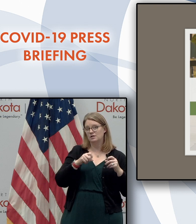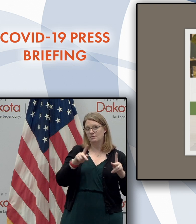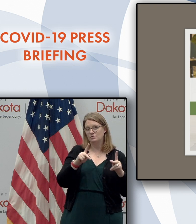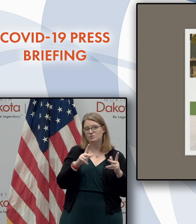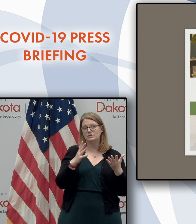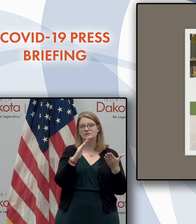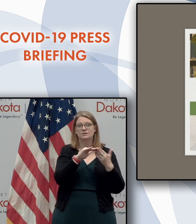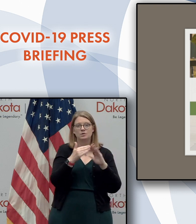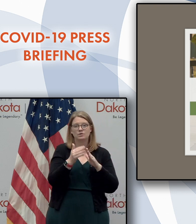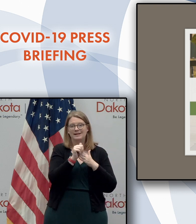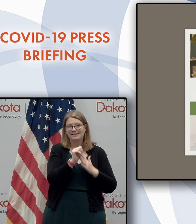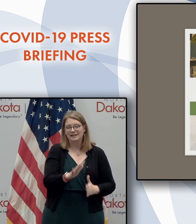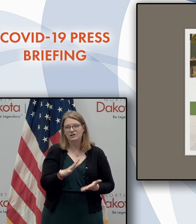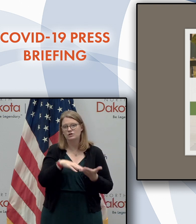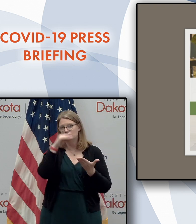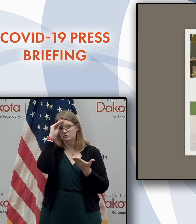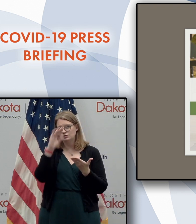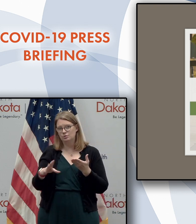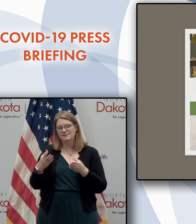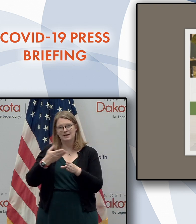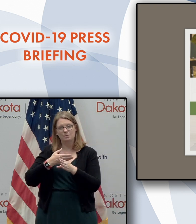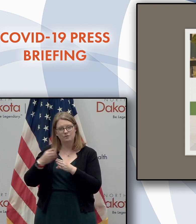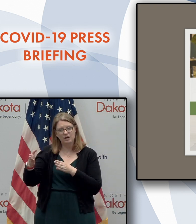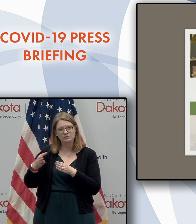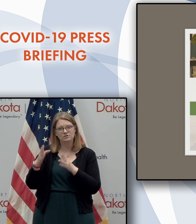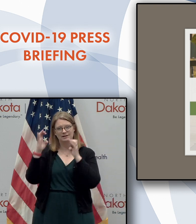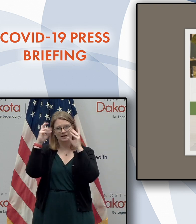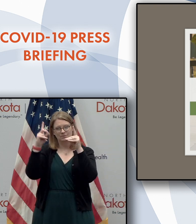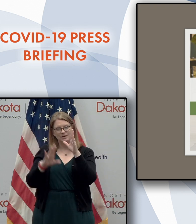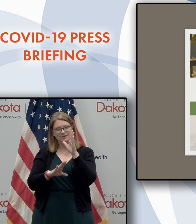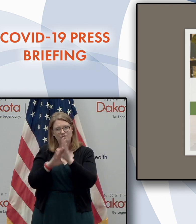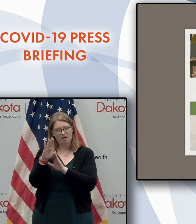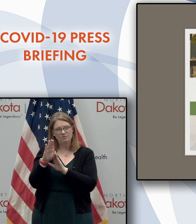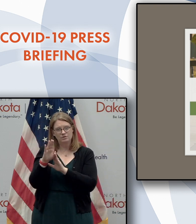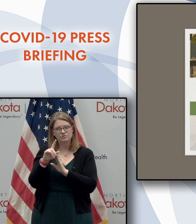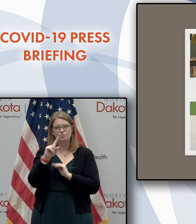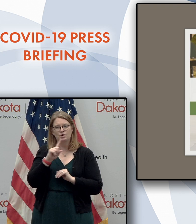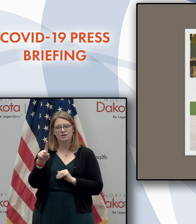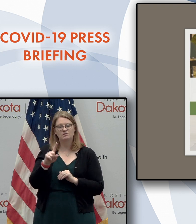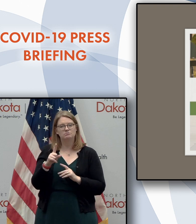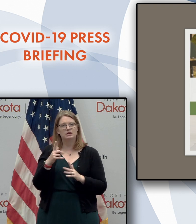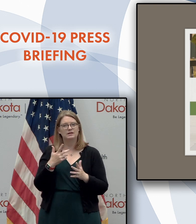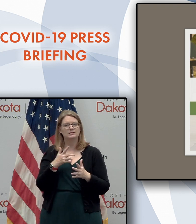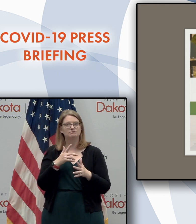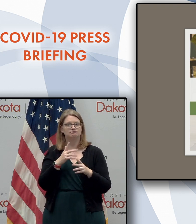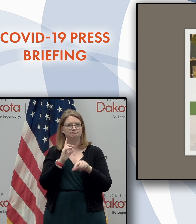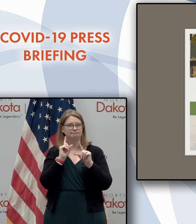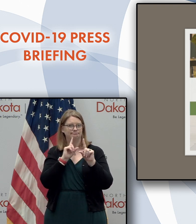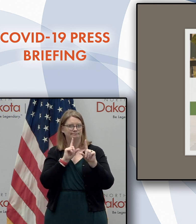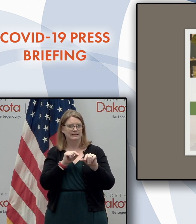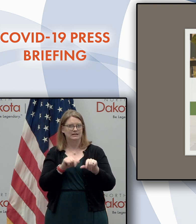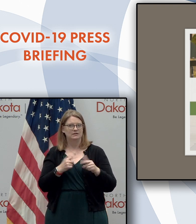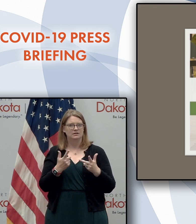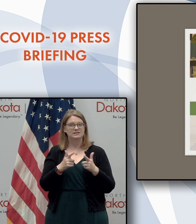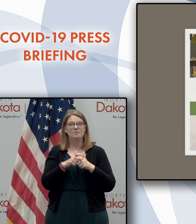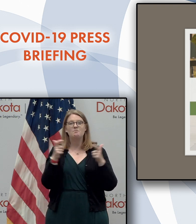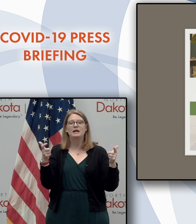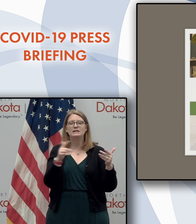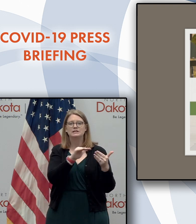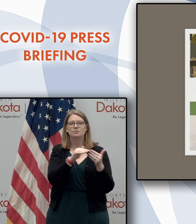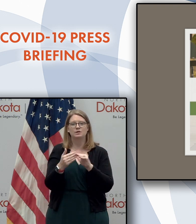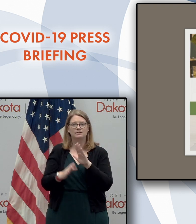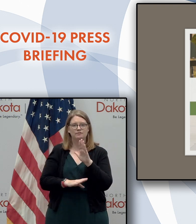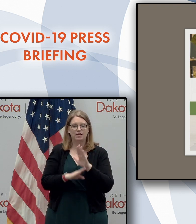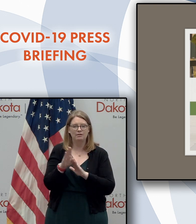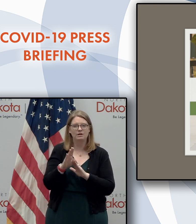leaders, students, and professional economic developers an opportunity to attend one of the largest community development events in the region.